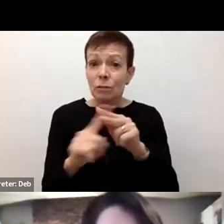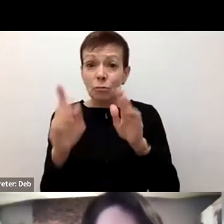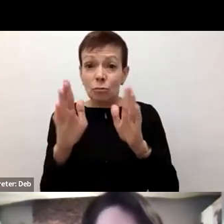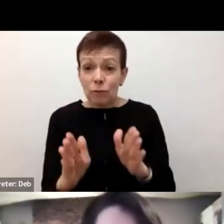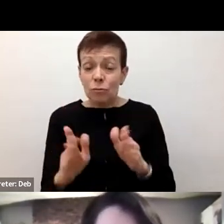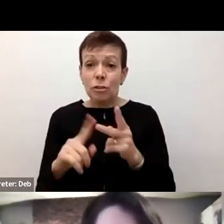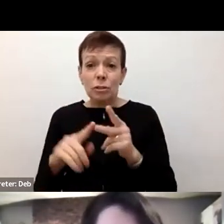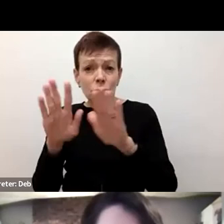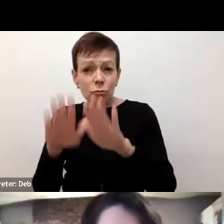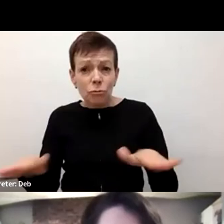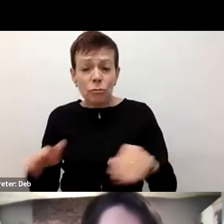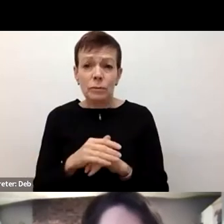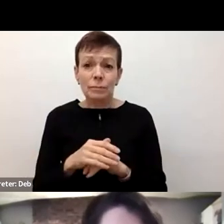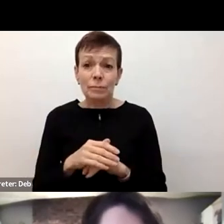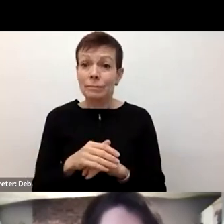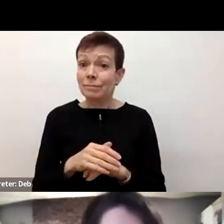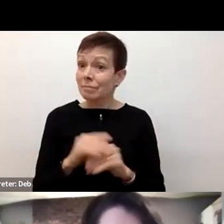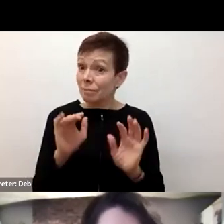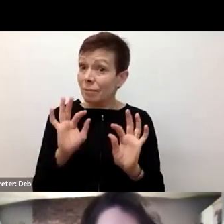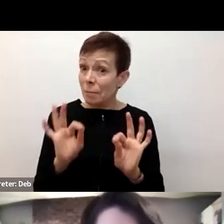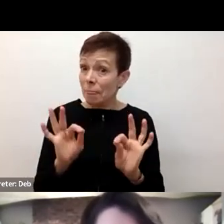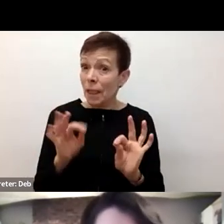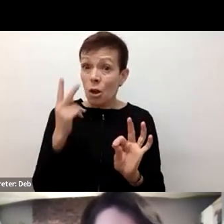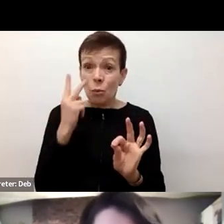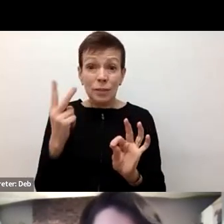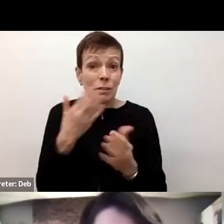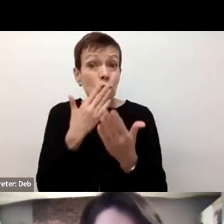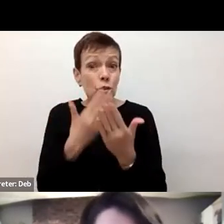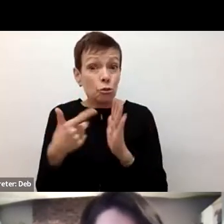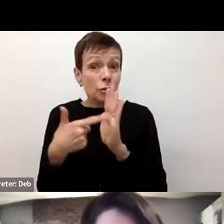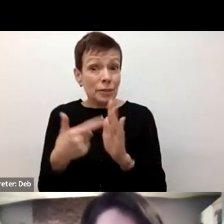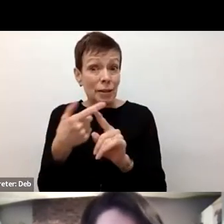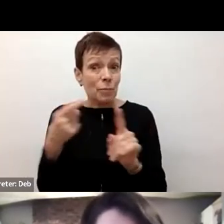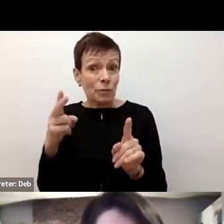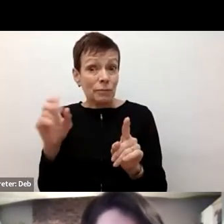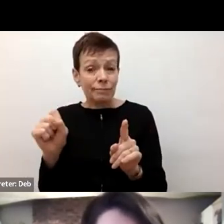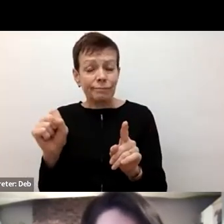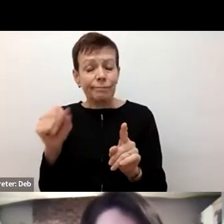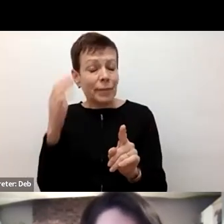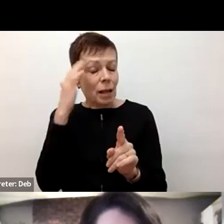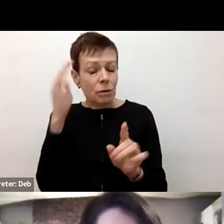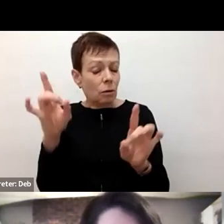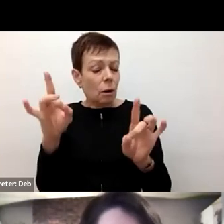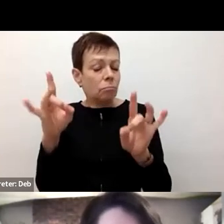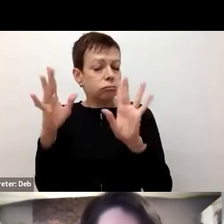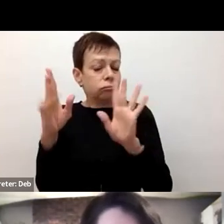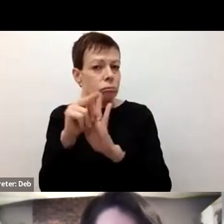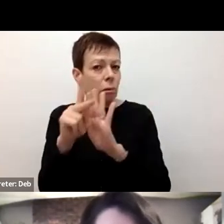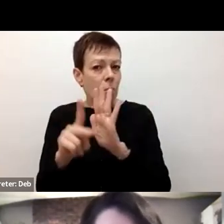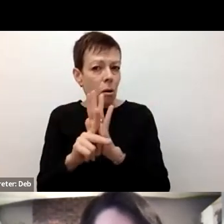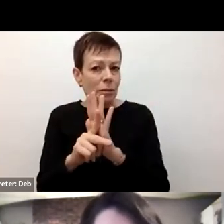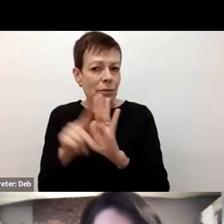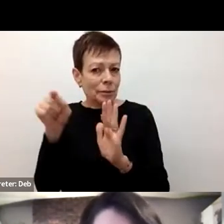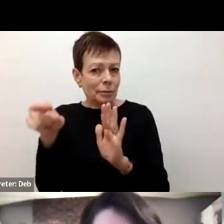marvelous examples in the United States. Unfortunately, the egregious policies south of the border brought out very strong activism.